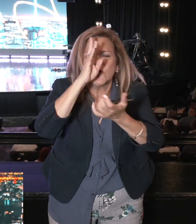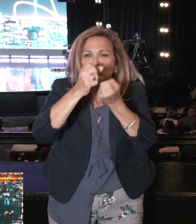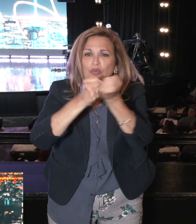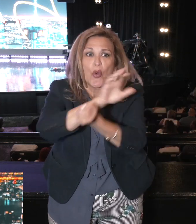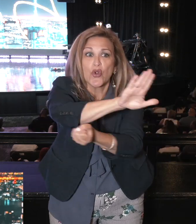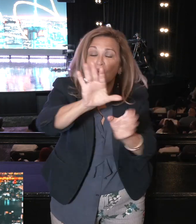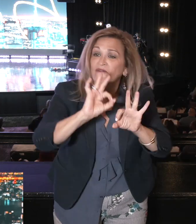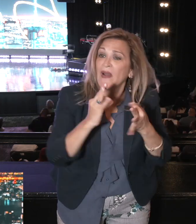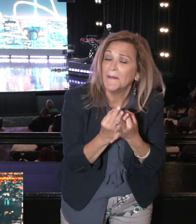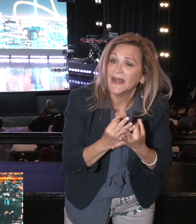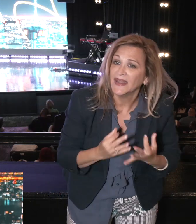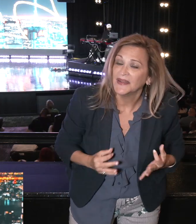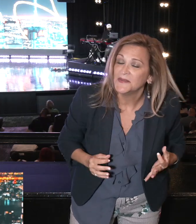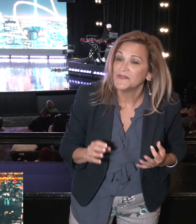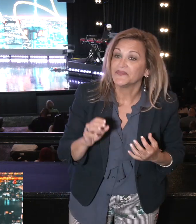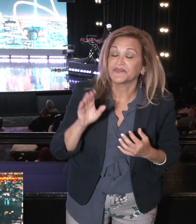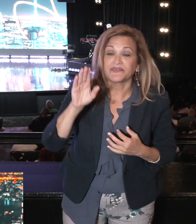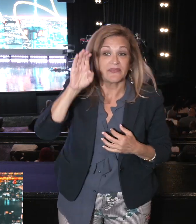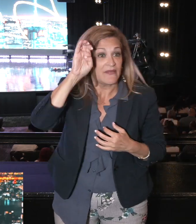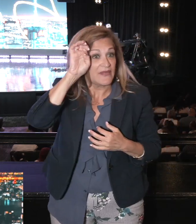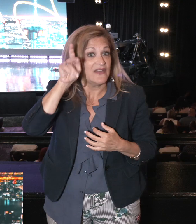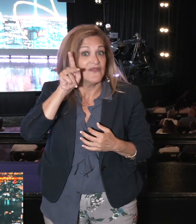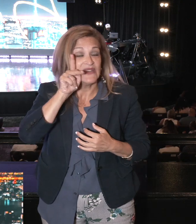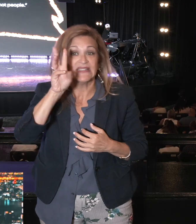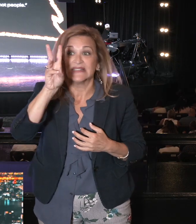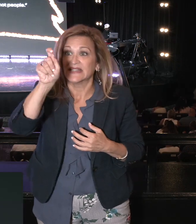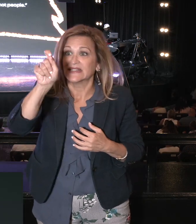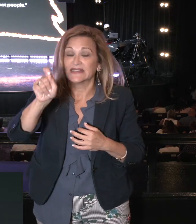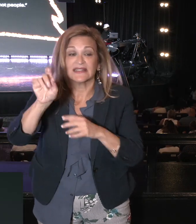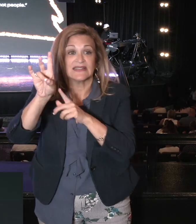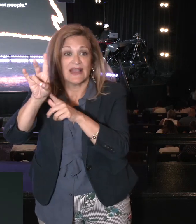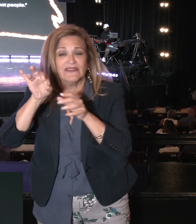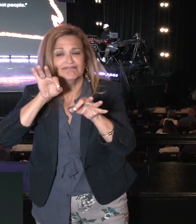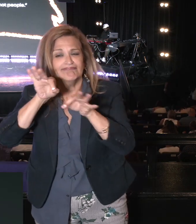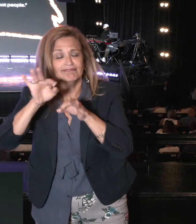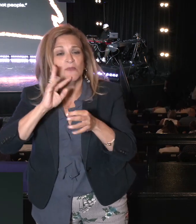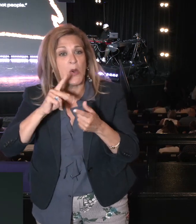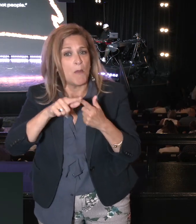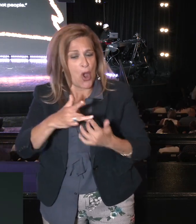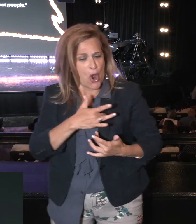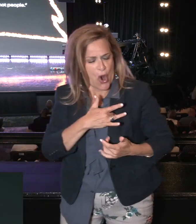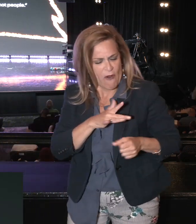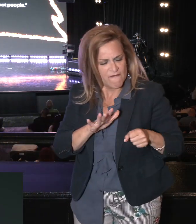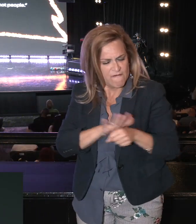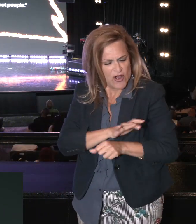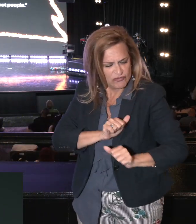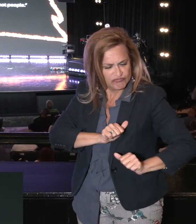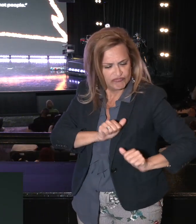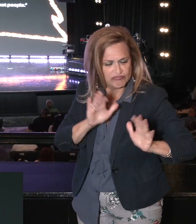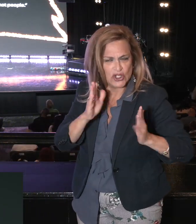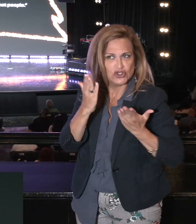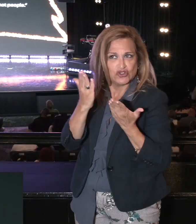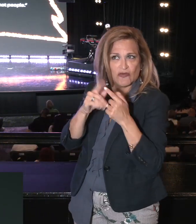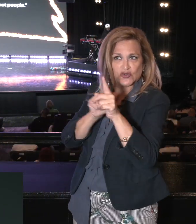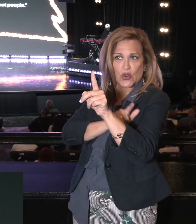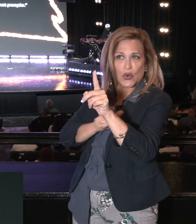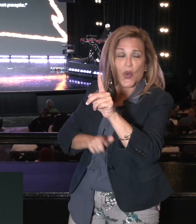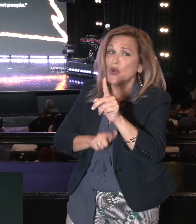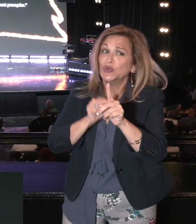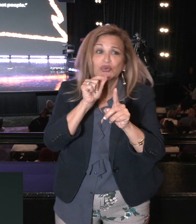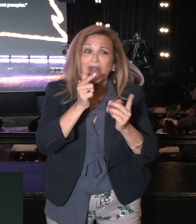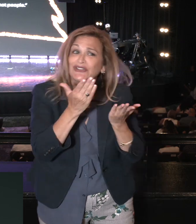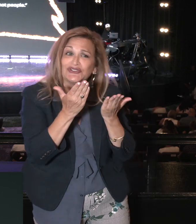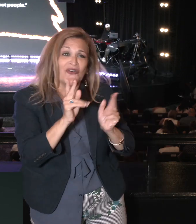He wrote in Ephesians 6.7. The apostle Paul did. Serve wholeheartedly. As if you were serving the Lord. Not people. We serve